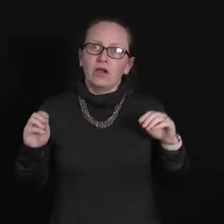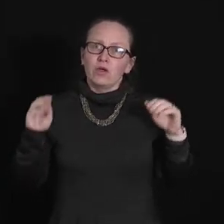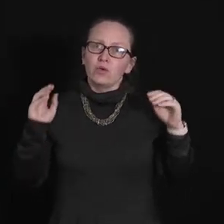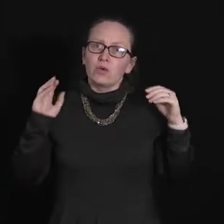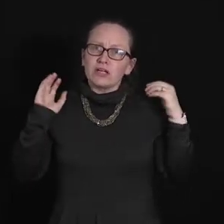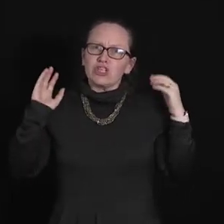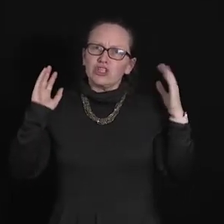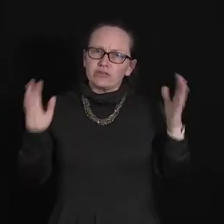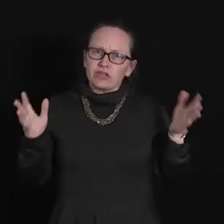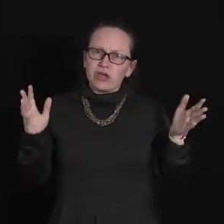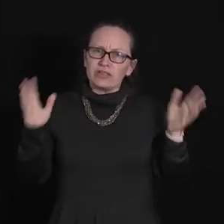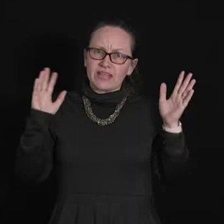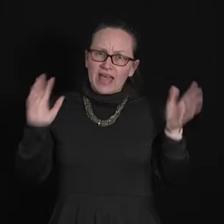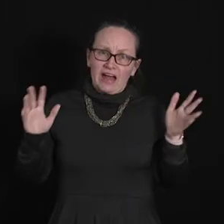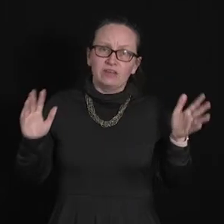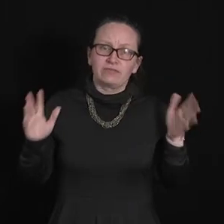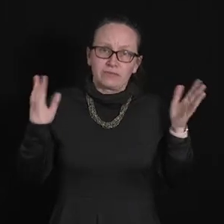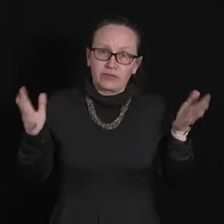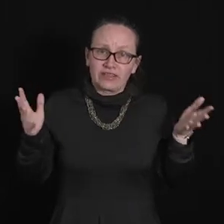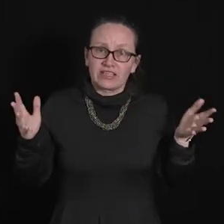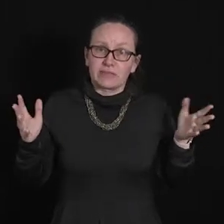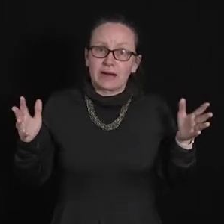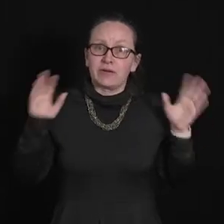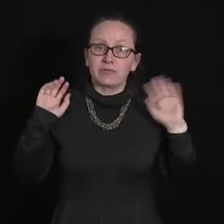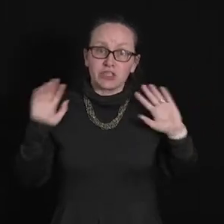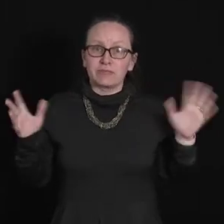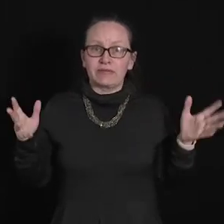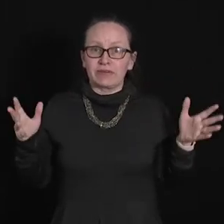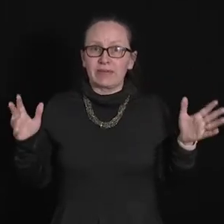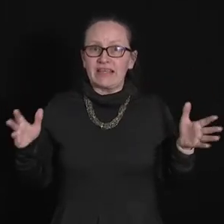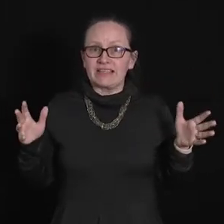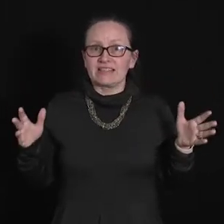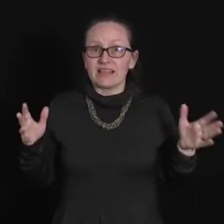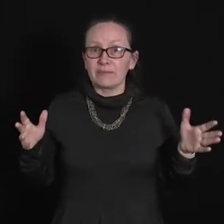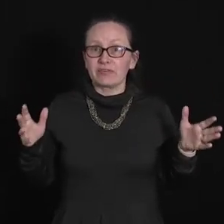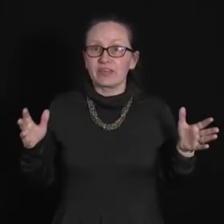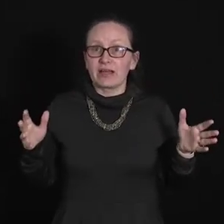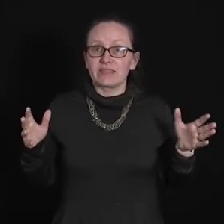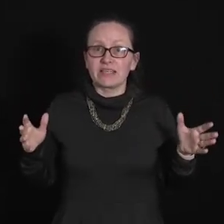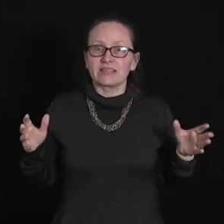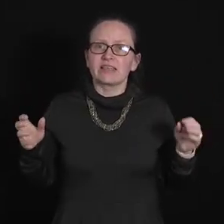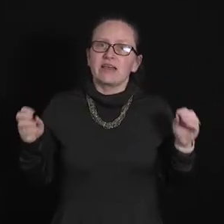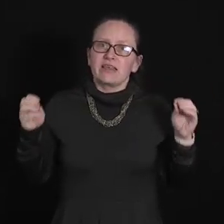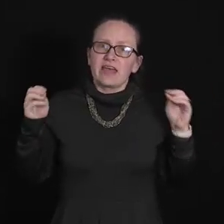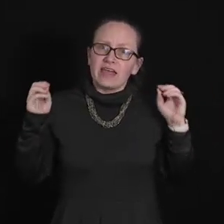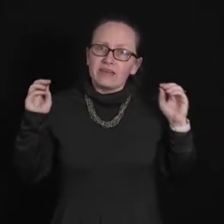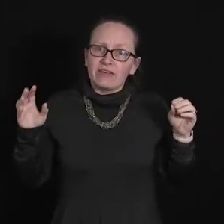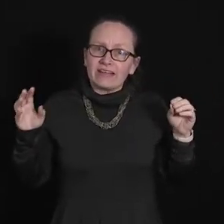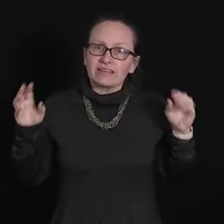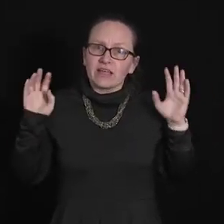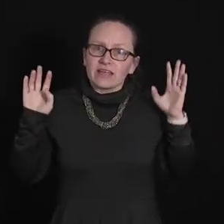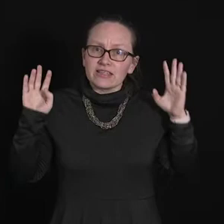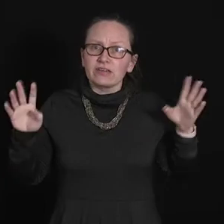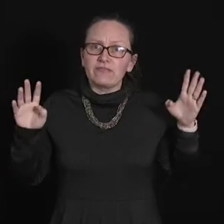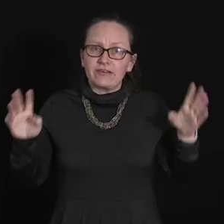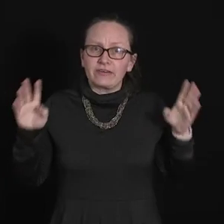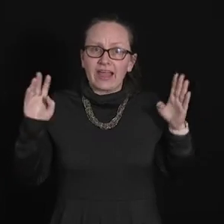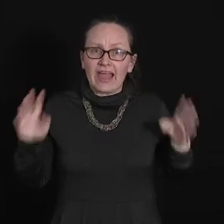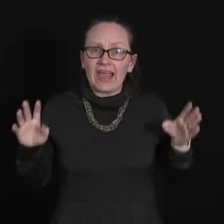Well it turns out from doing the experiment which has been repeated a number of times since that in fact a single photon can